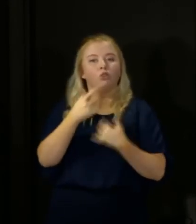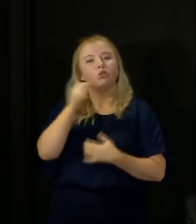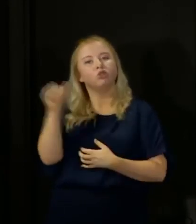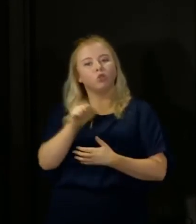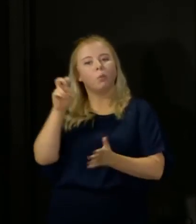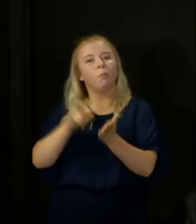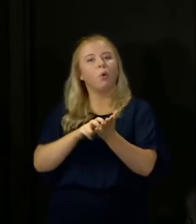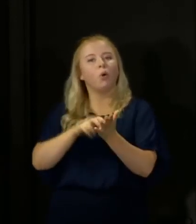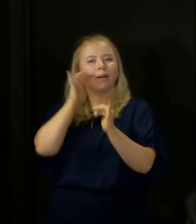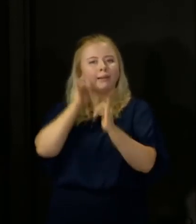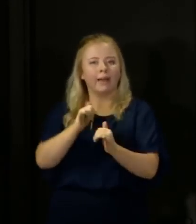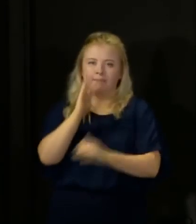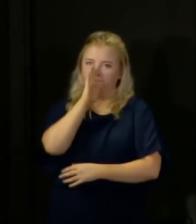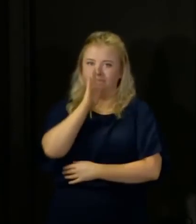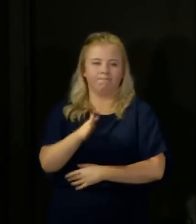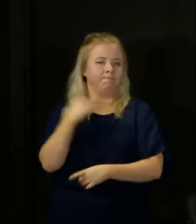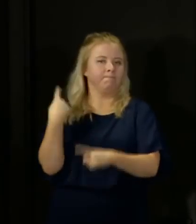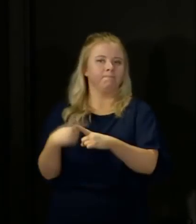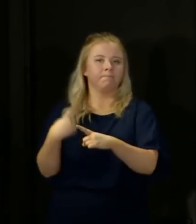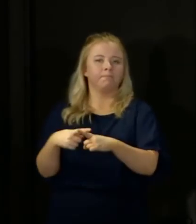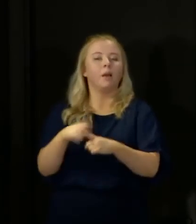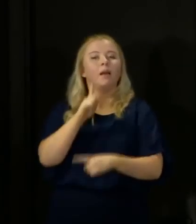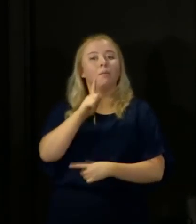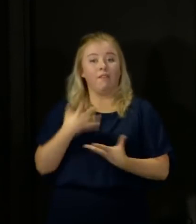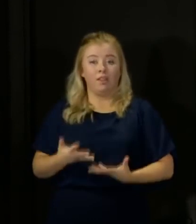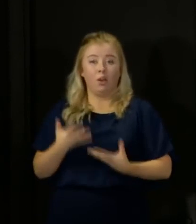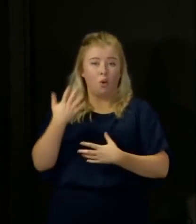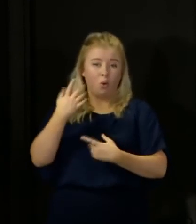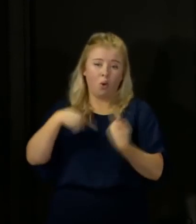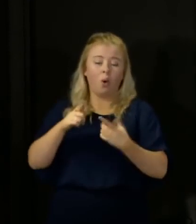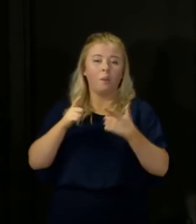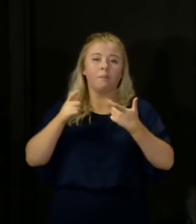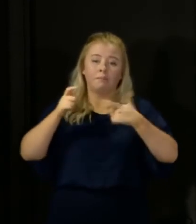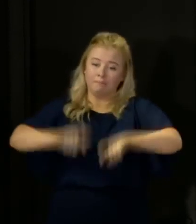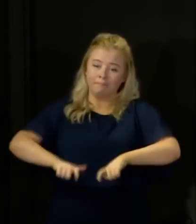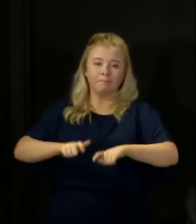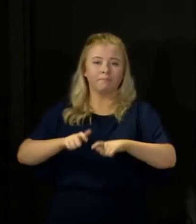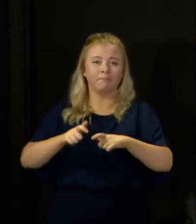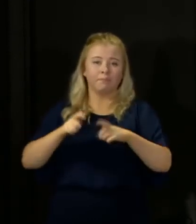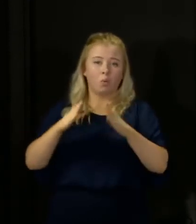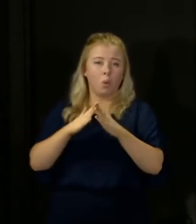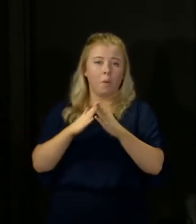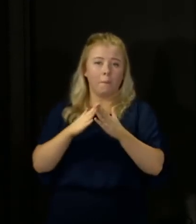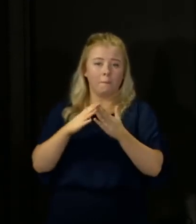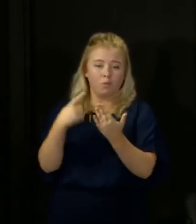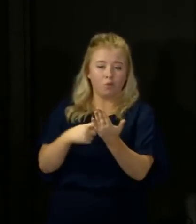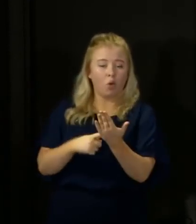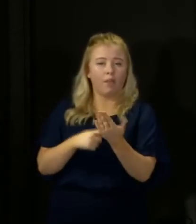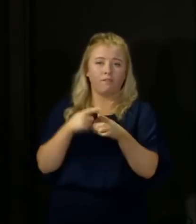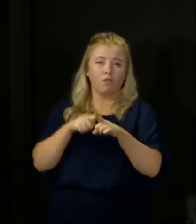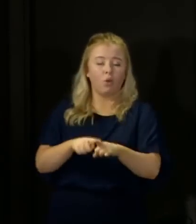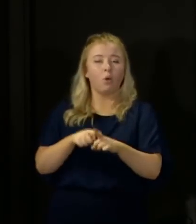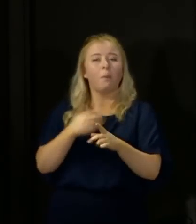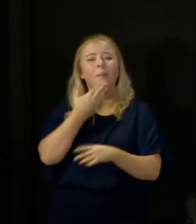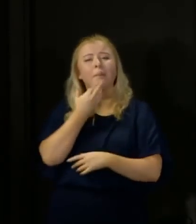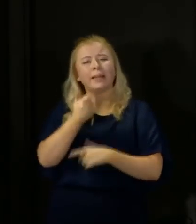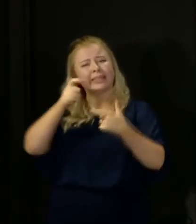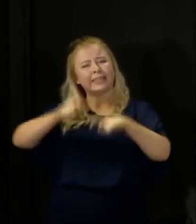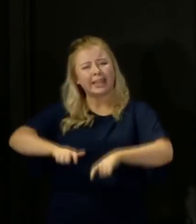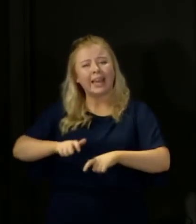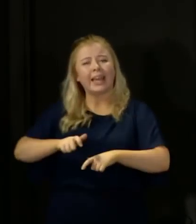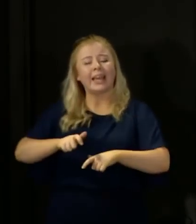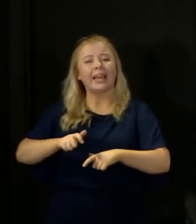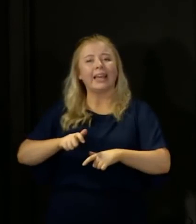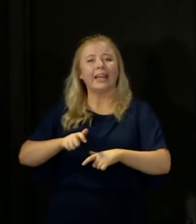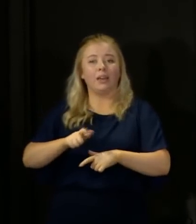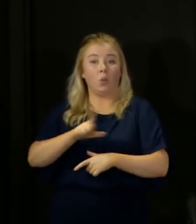straight away. But for now, all of us must continue to stick with the lockdown measures. So please stay at home for now, except